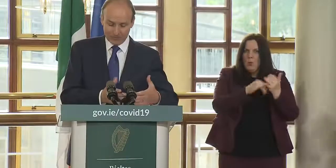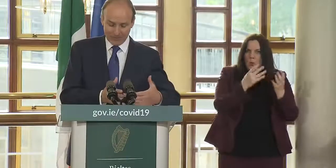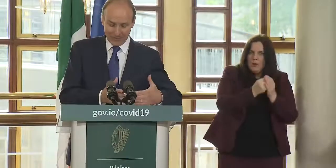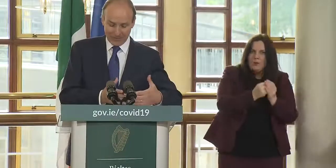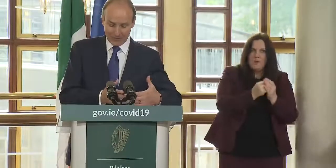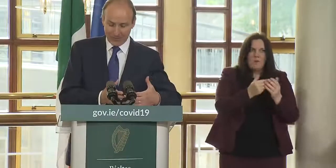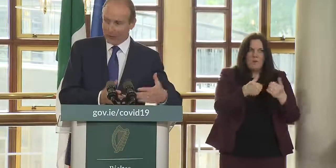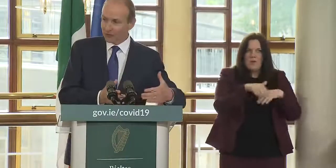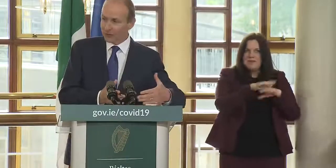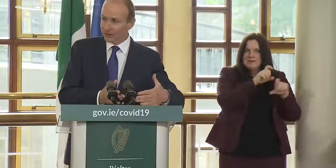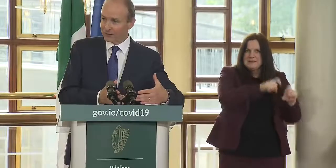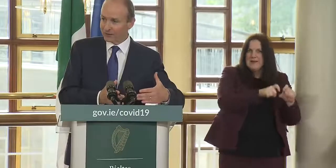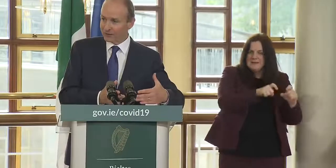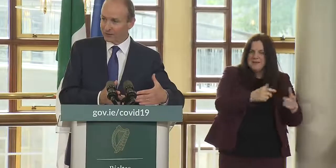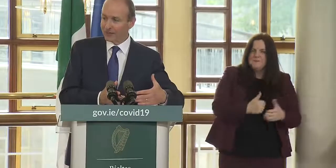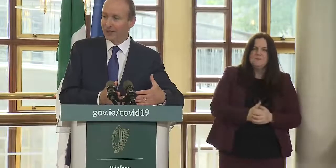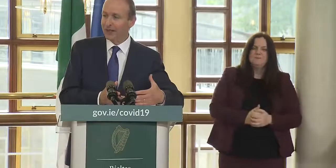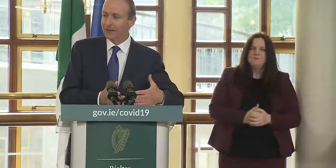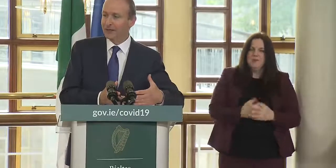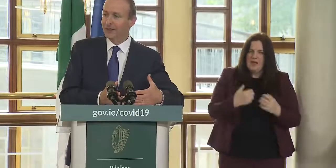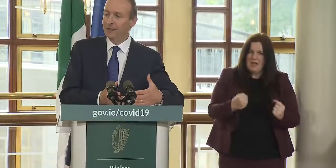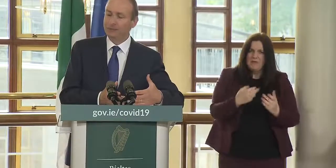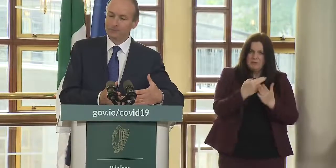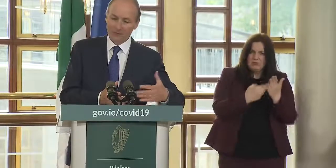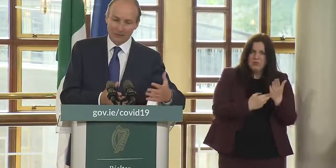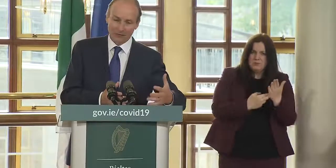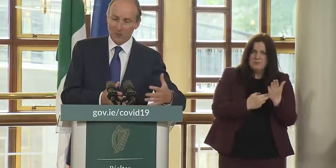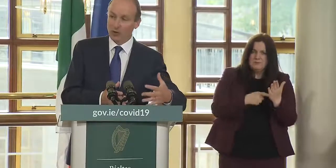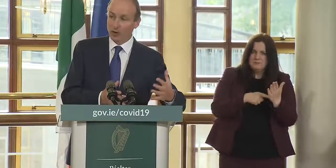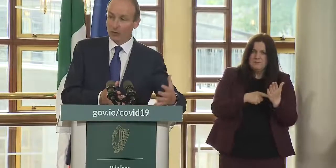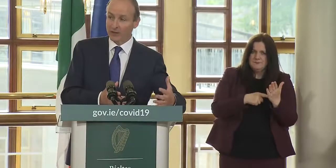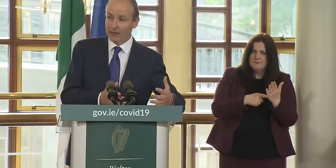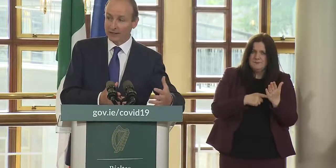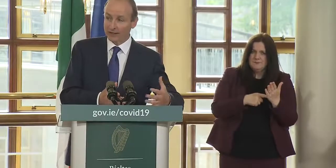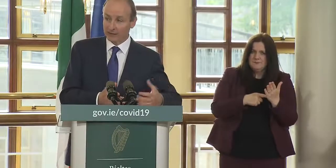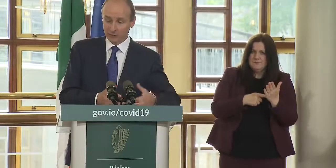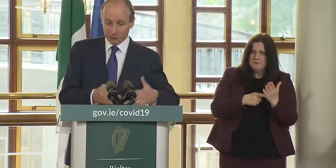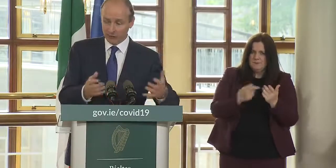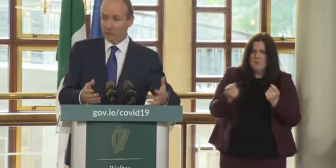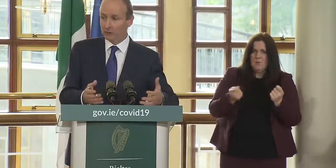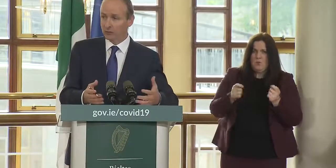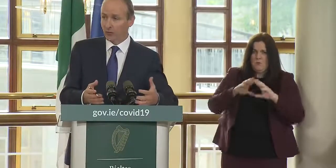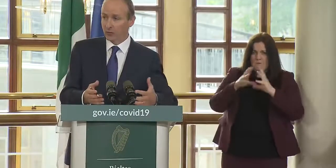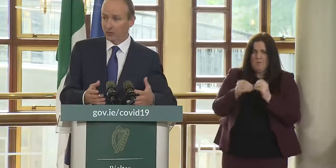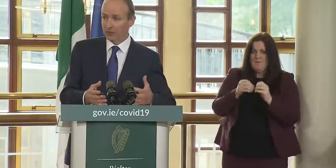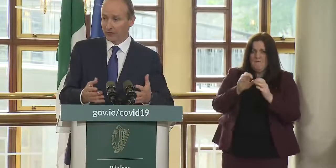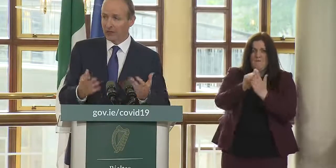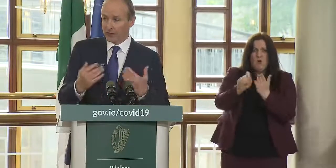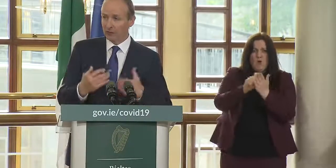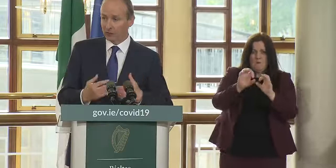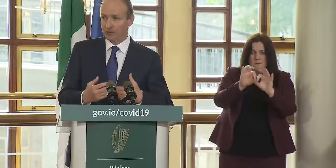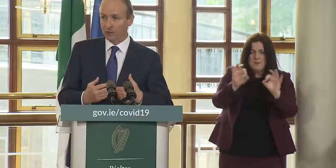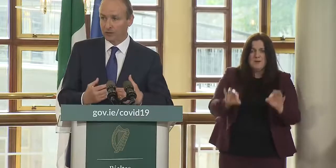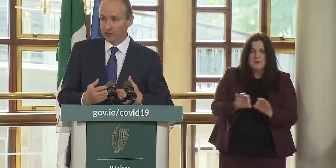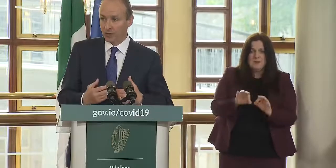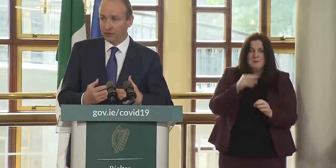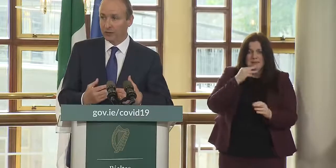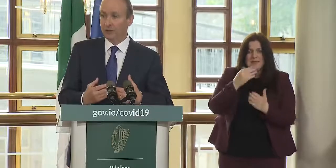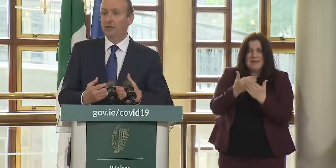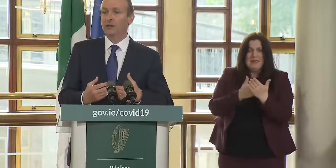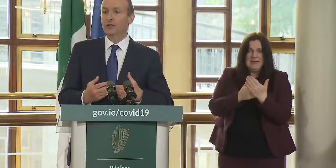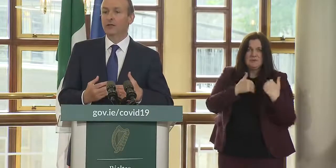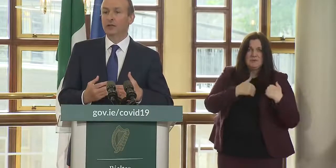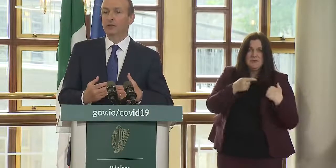are um regulatory um framework governing that in terms of when you fill out the form you're taking legal responsibilities